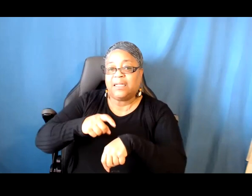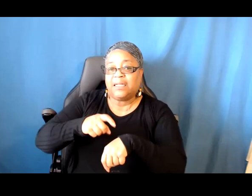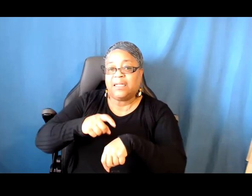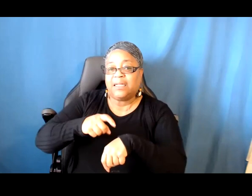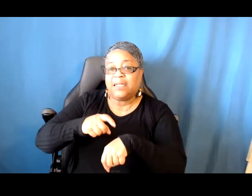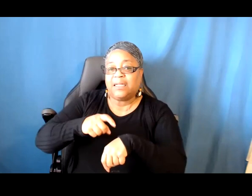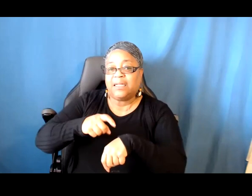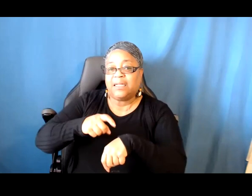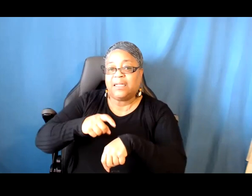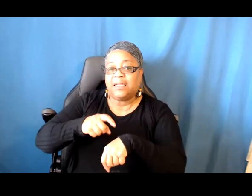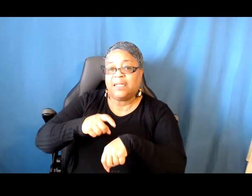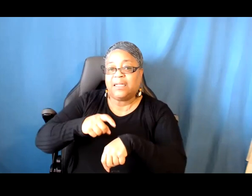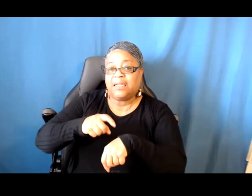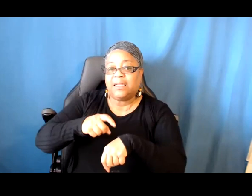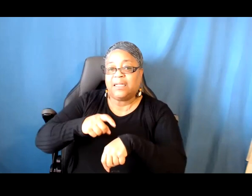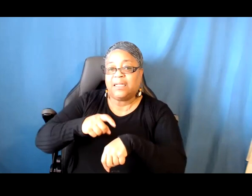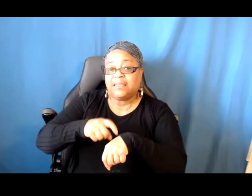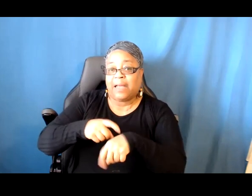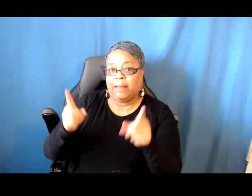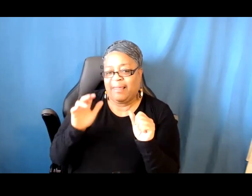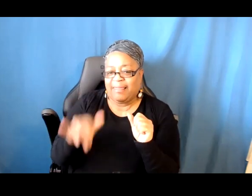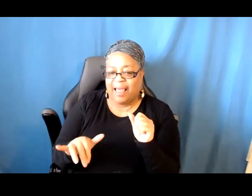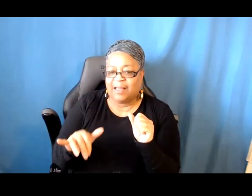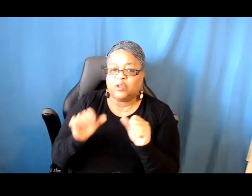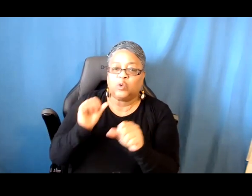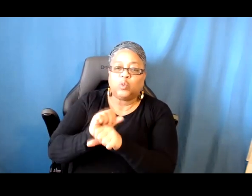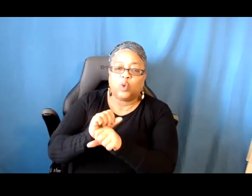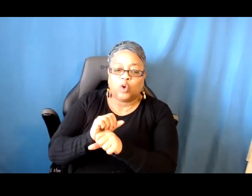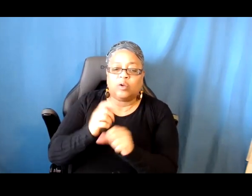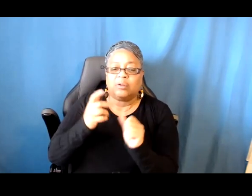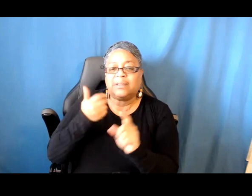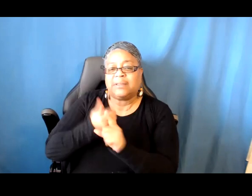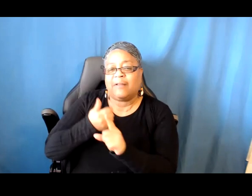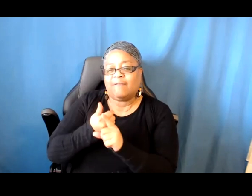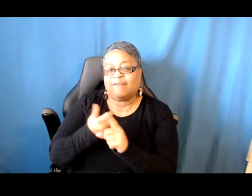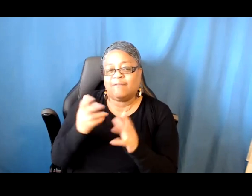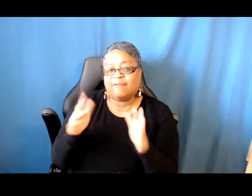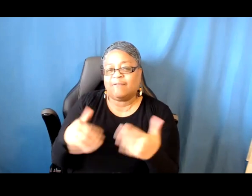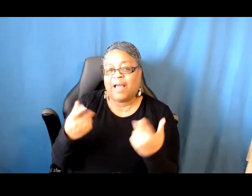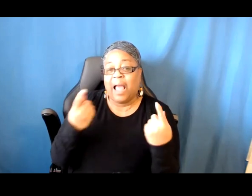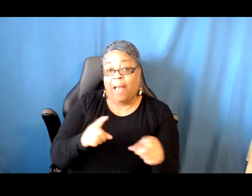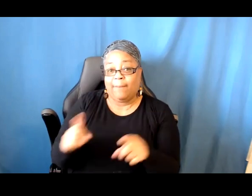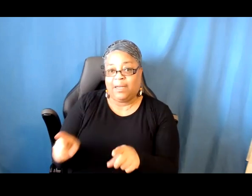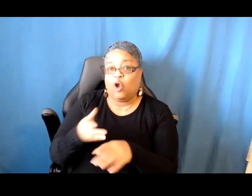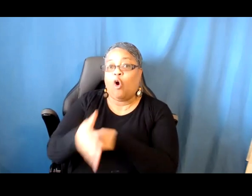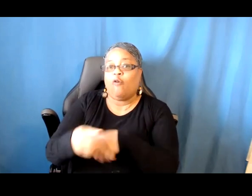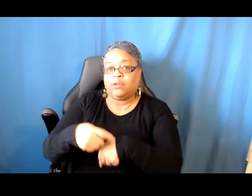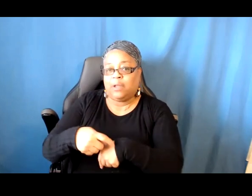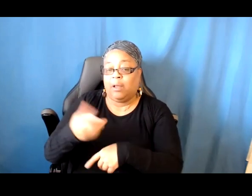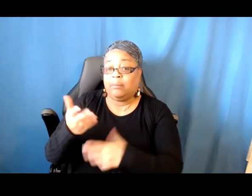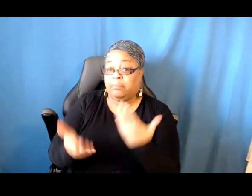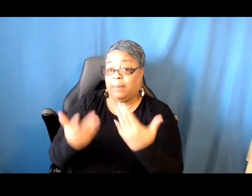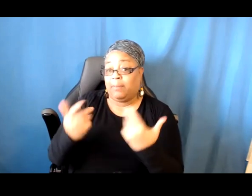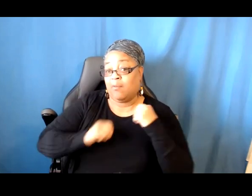be work that is happening over time. So it could be performance art, but not something that would not